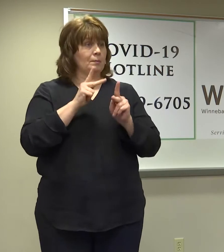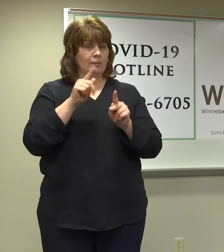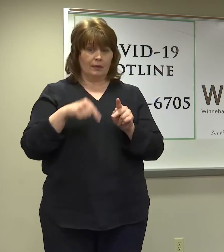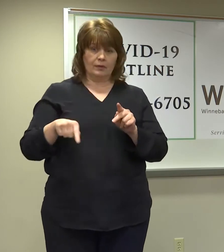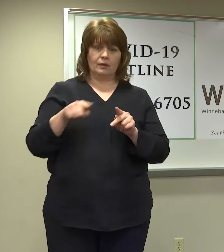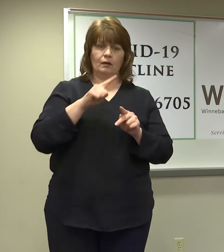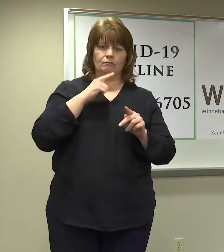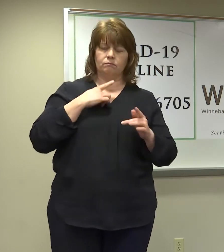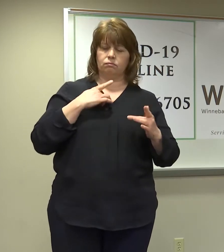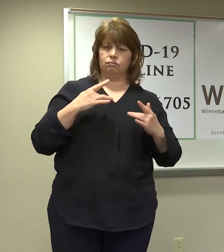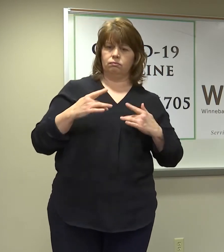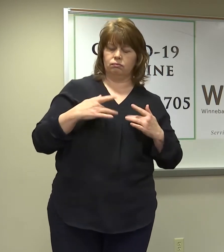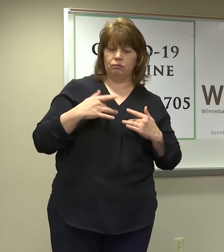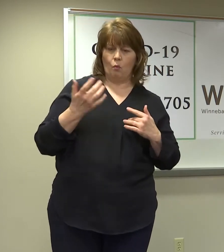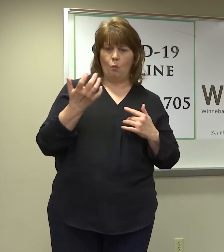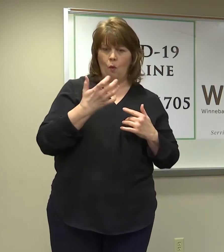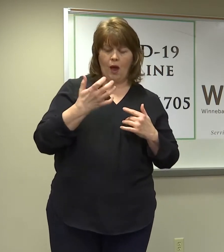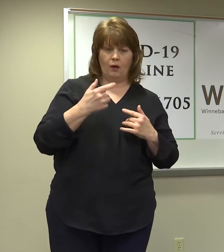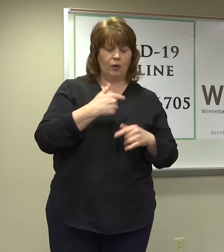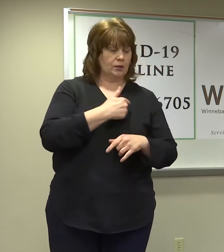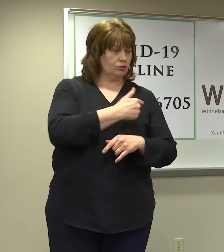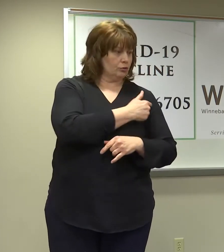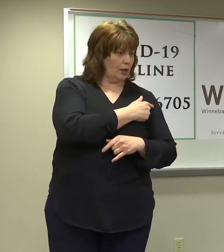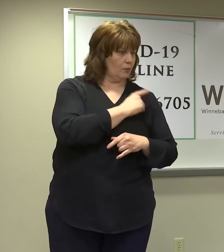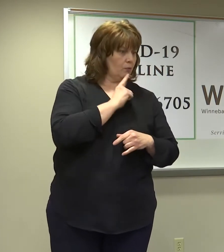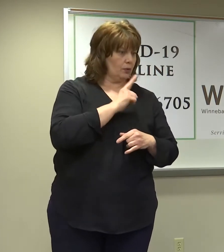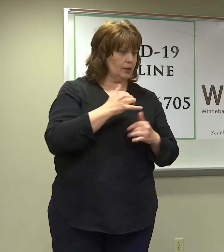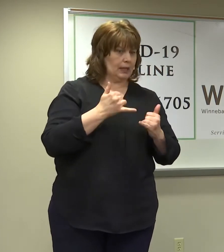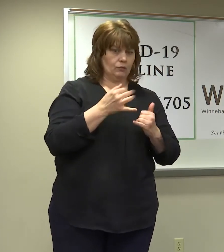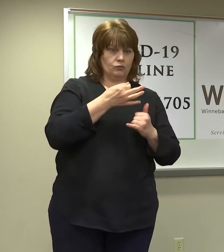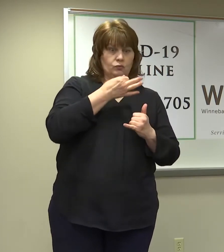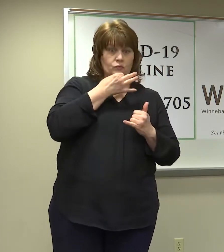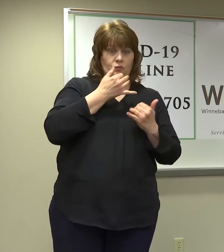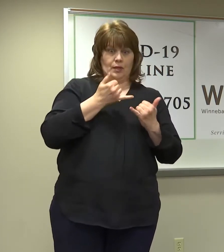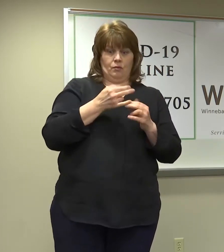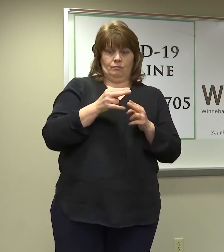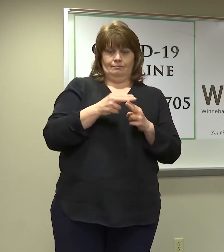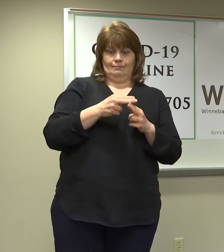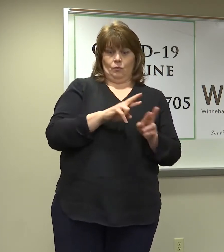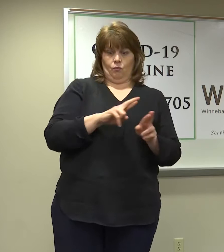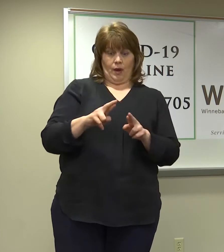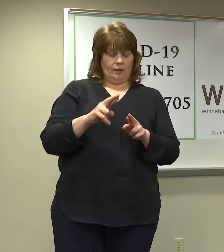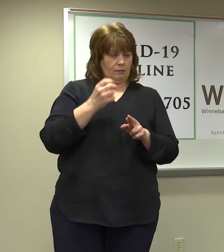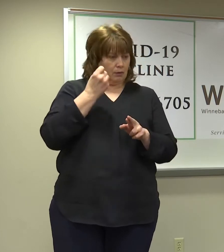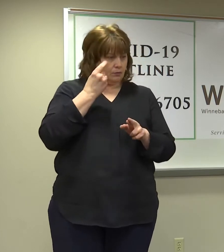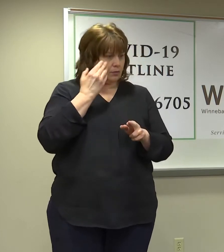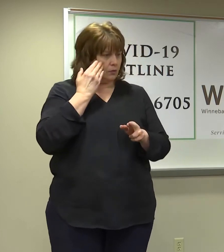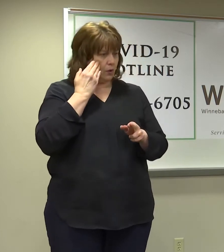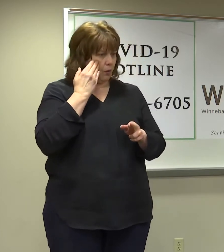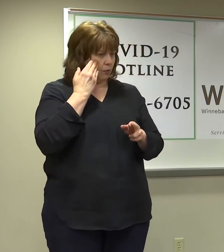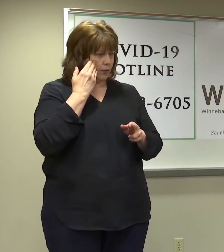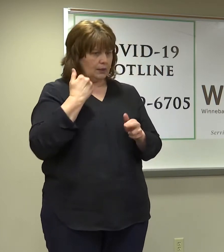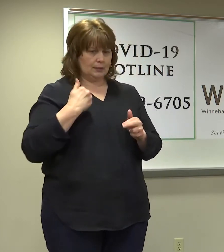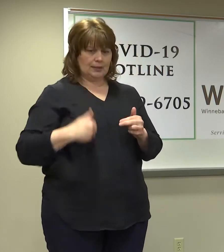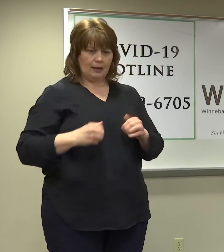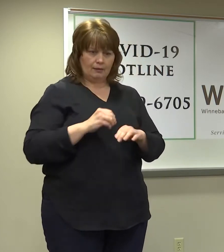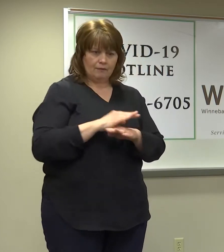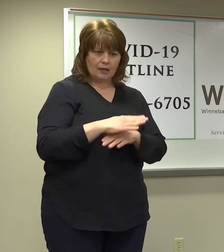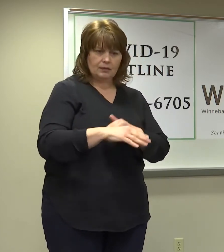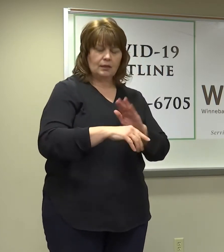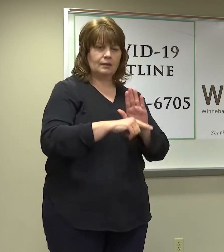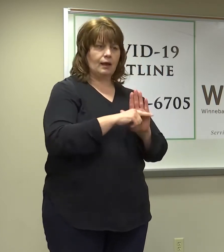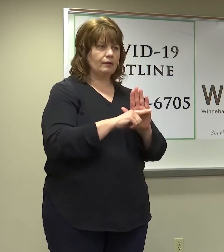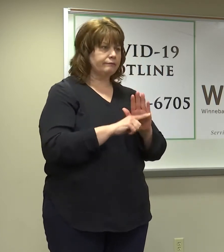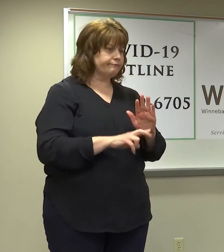come to fruition much sooner than we had anticipated. Did we really understand all the side effects? Was everyone learning about the side